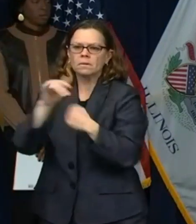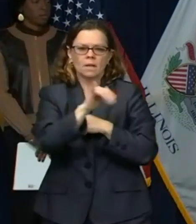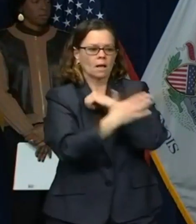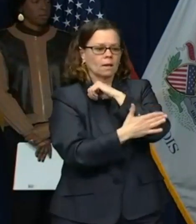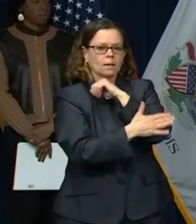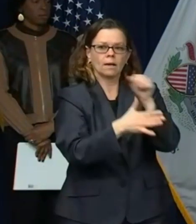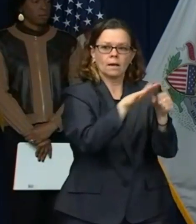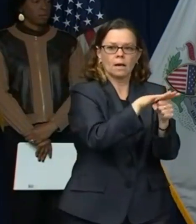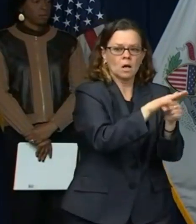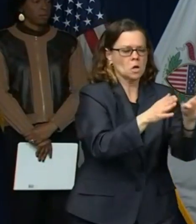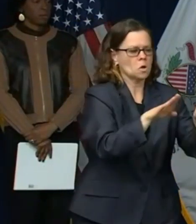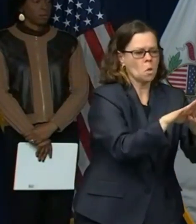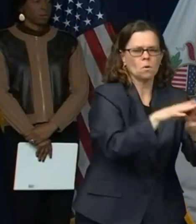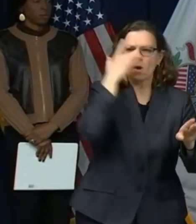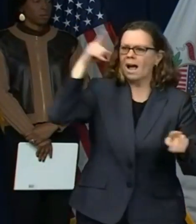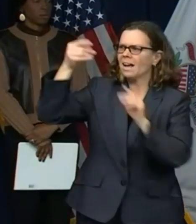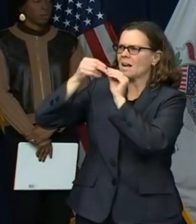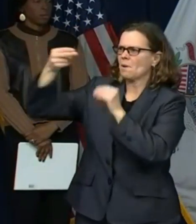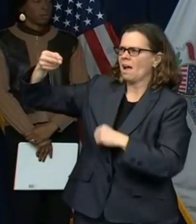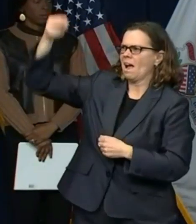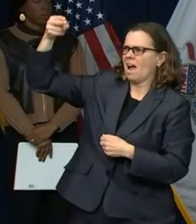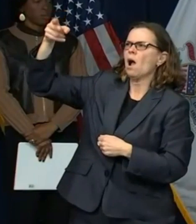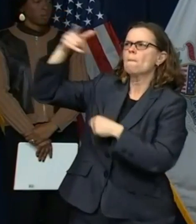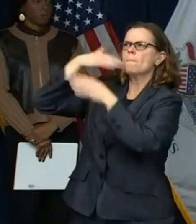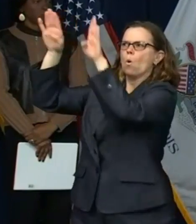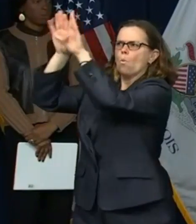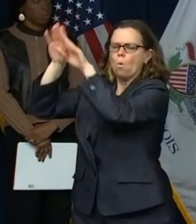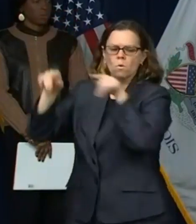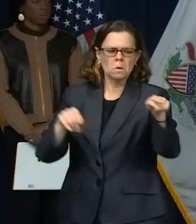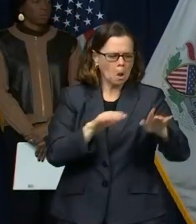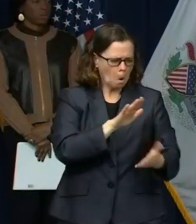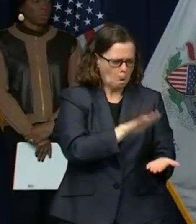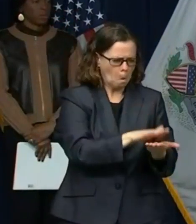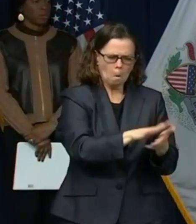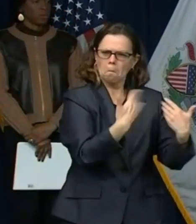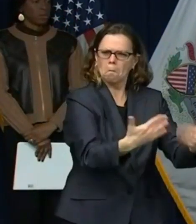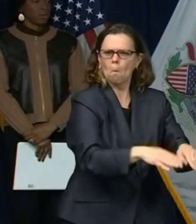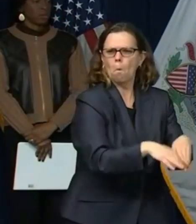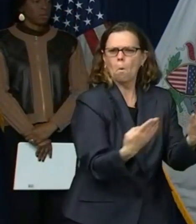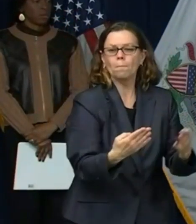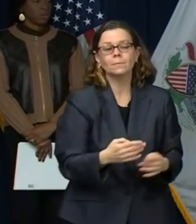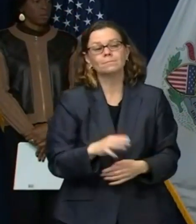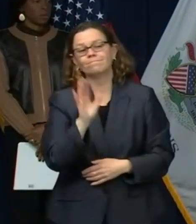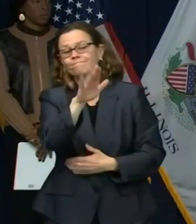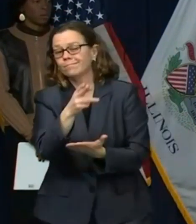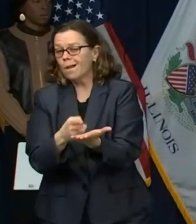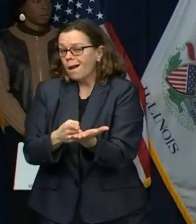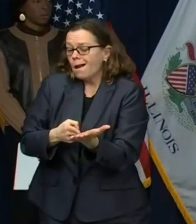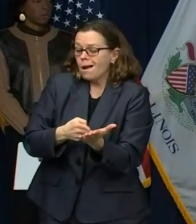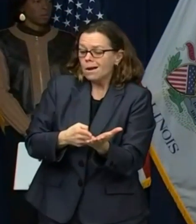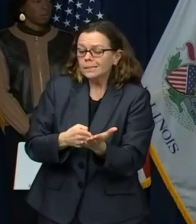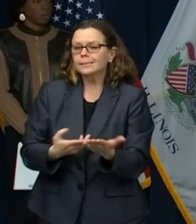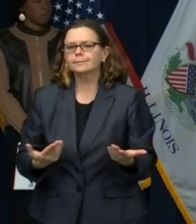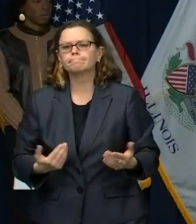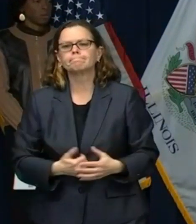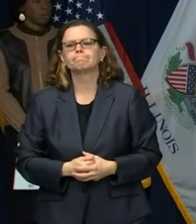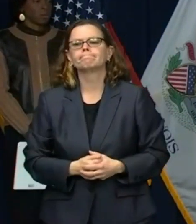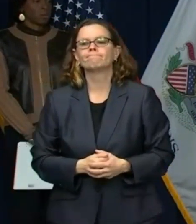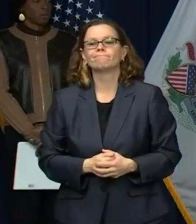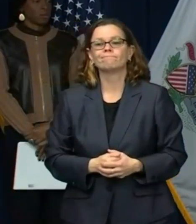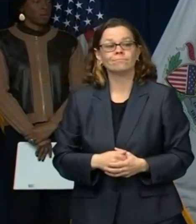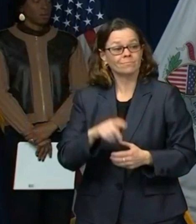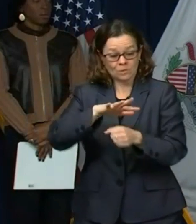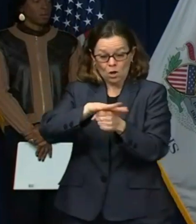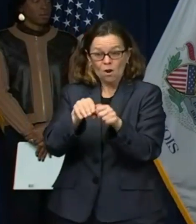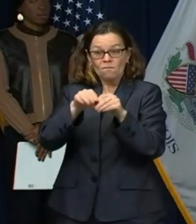this virus knows no boundaries. It isn't saying to itself, I'm going to go after people in an urban area. It's, um, it simply can get transmitted